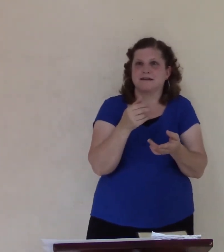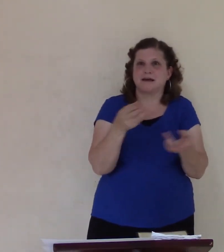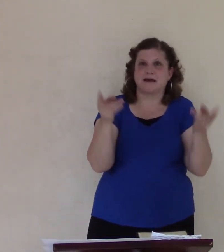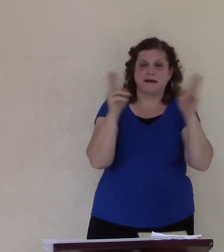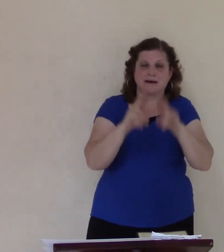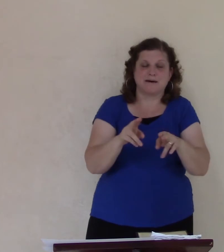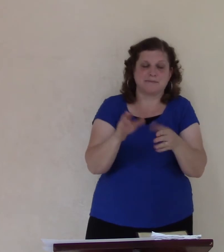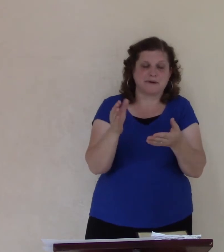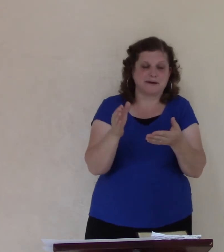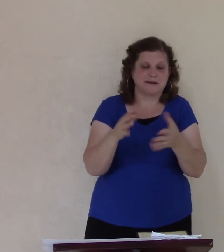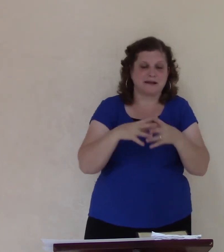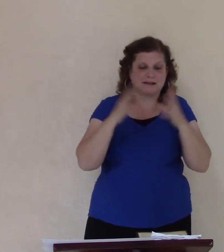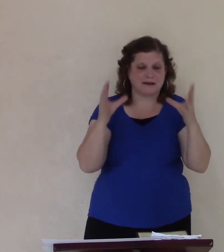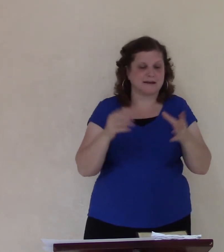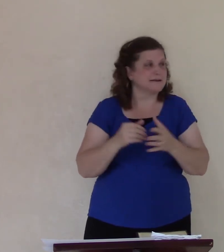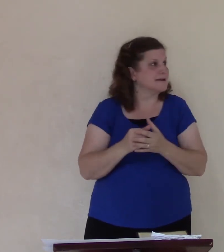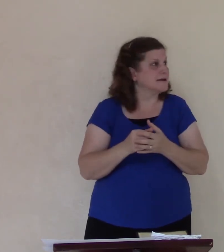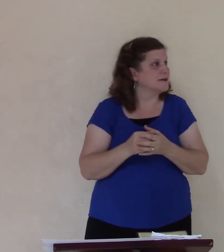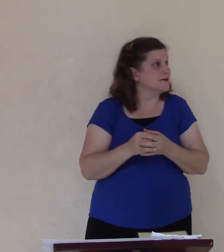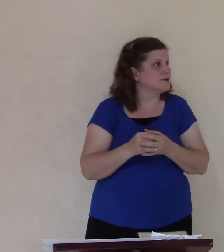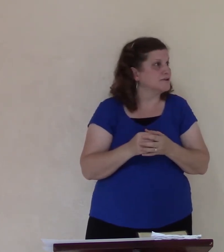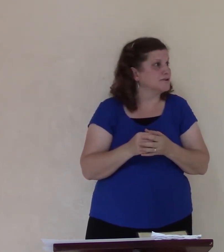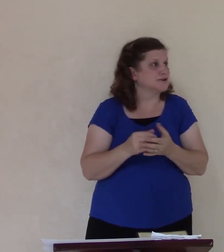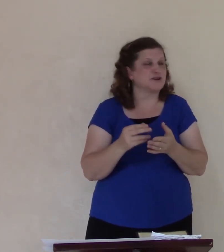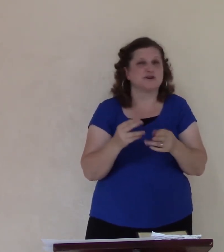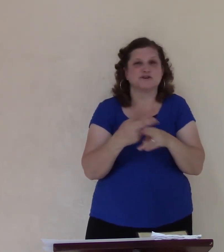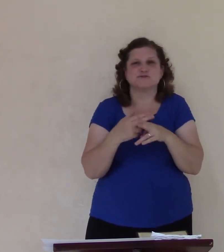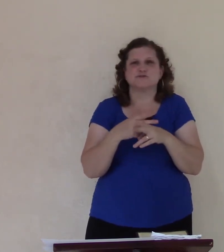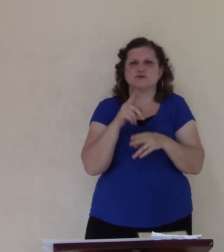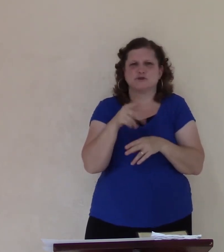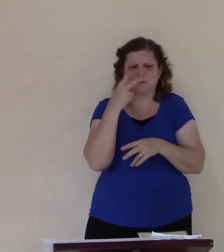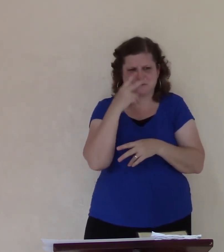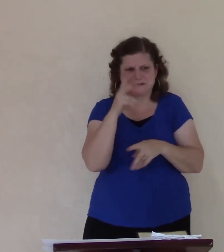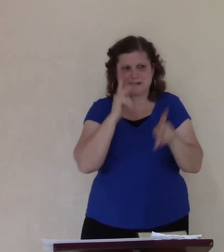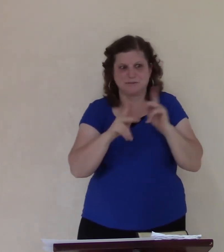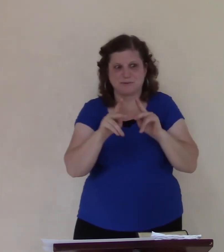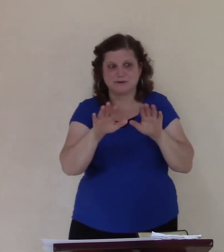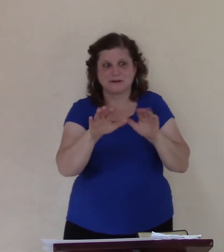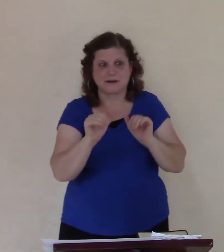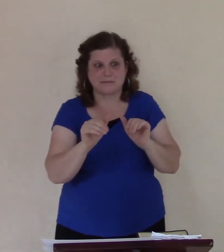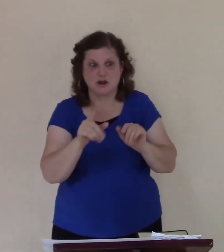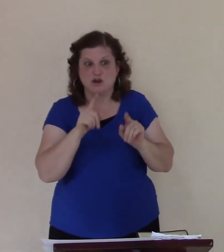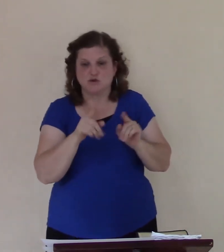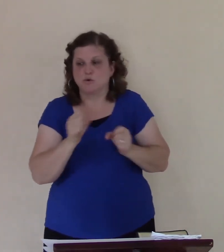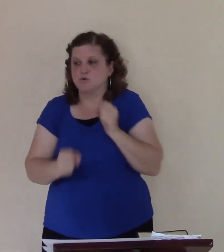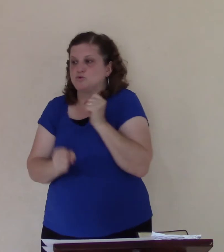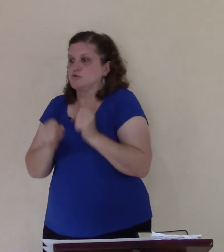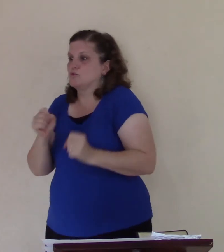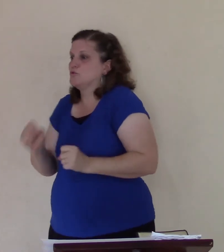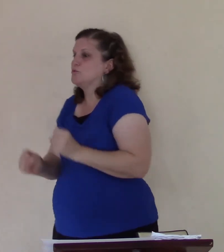you're coming down, and see them. And then, what do you mean? It's like you start avoiding them.